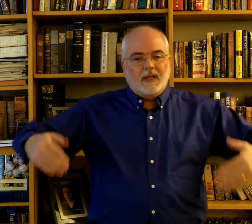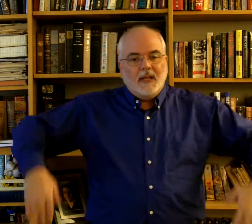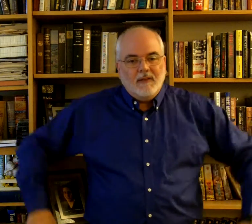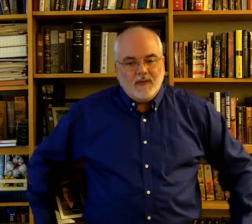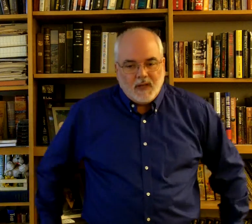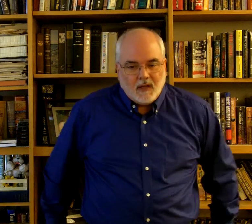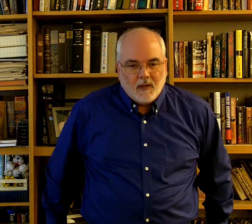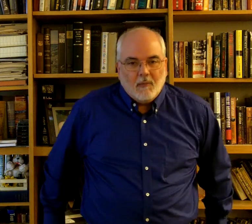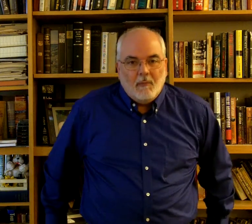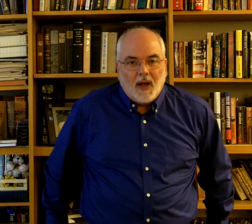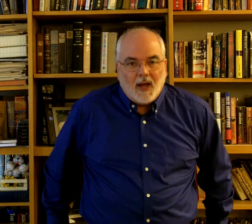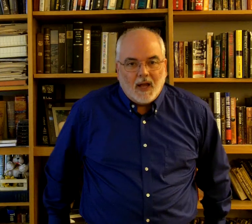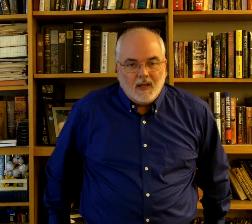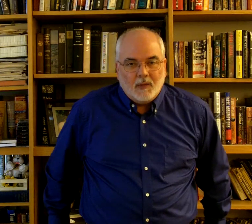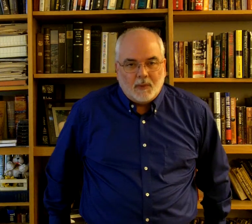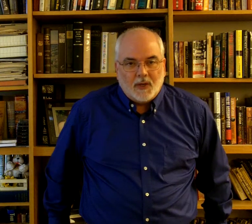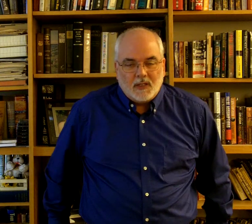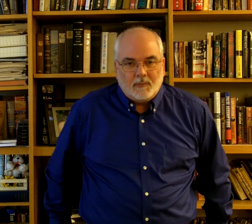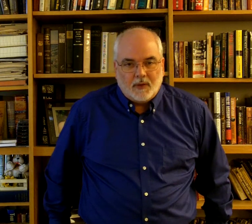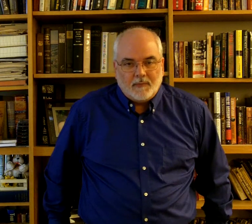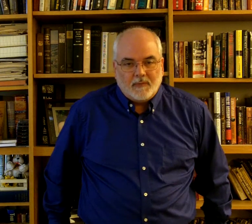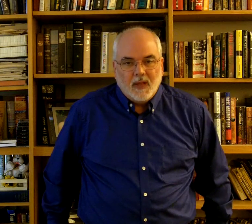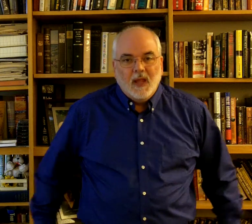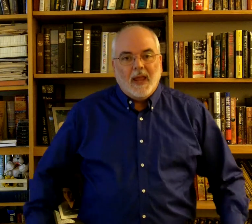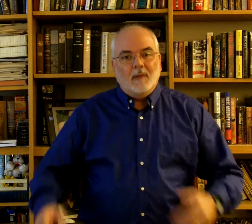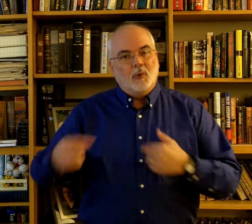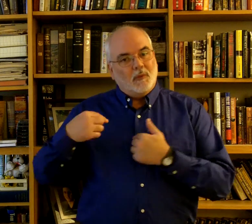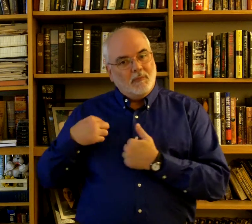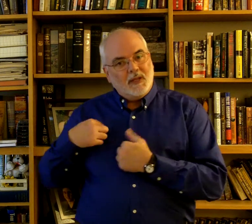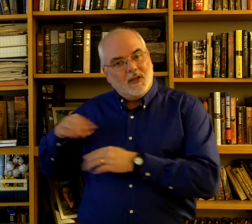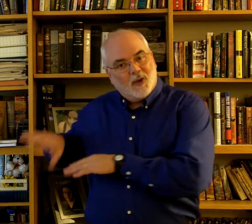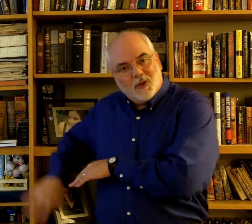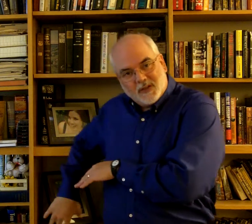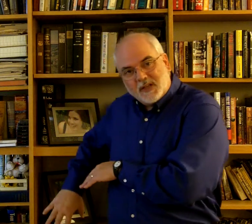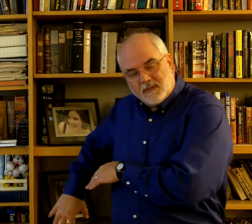TV behind the participant and put me on the TV.